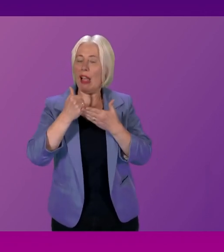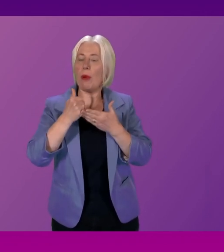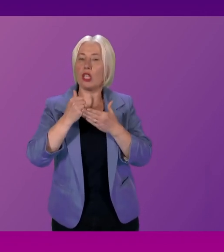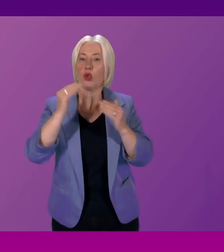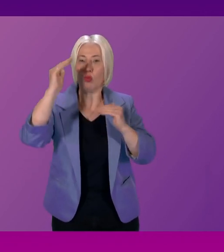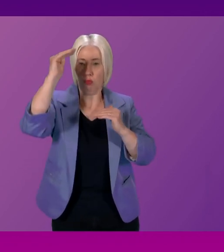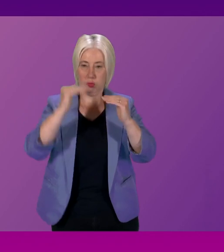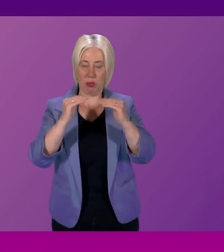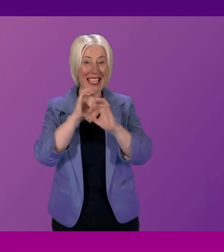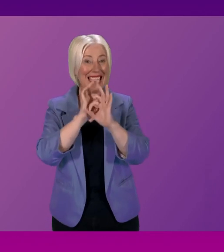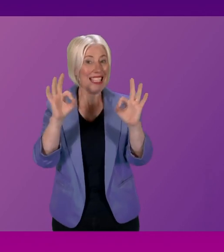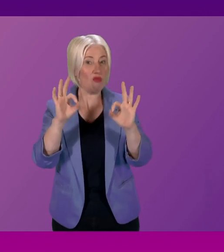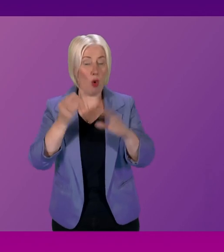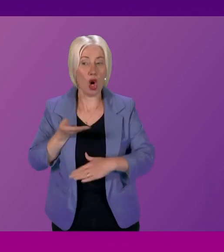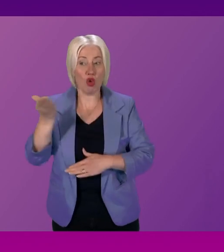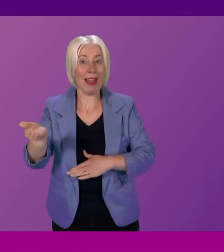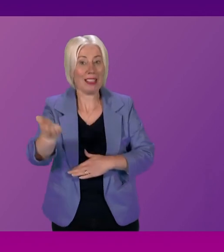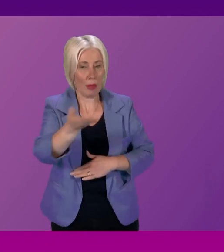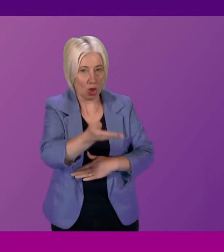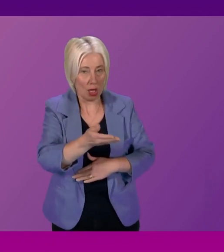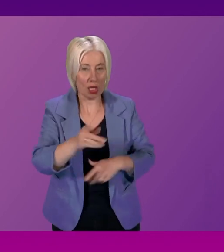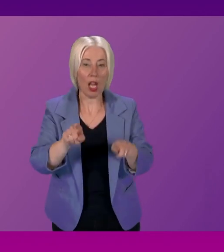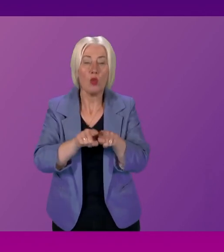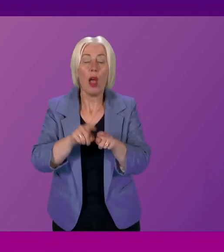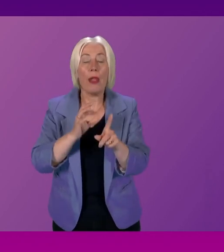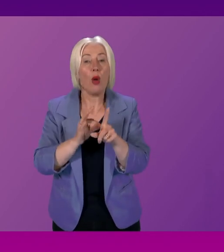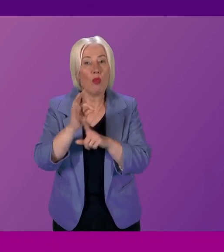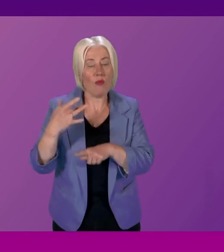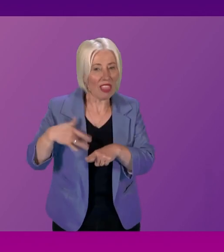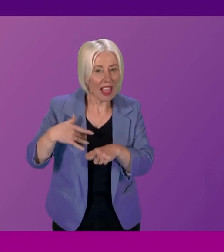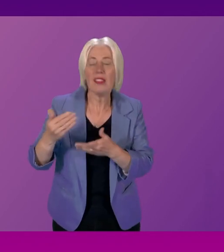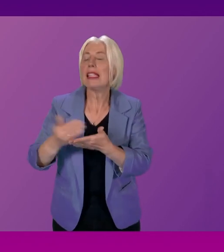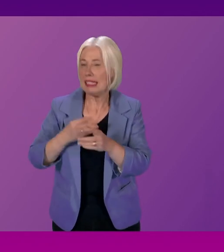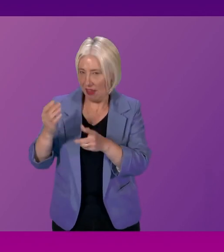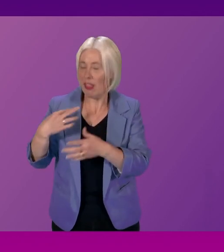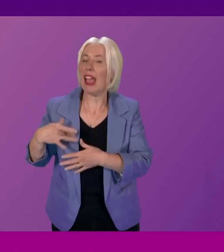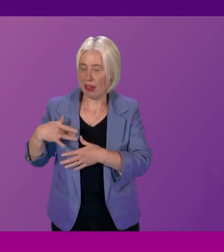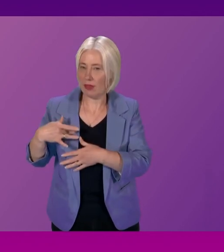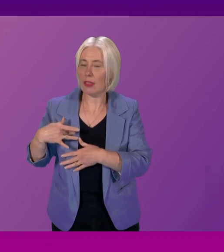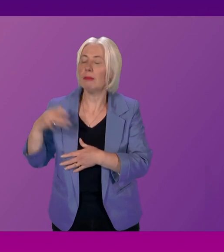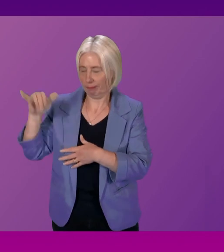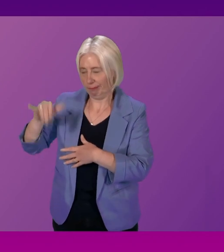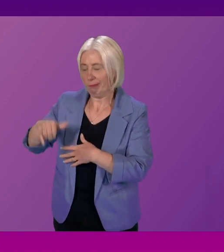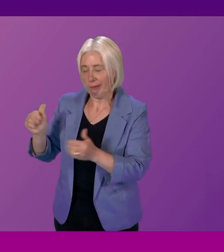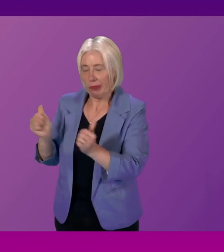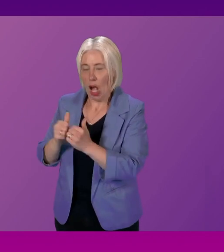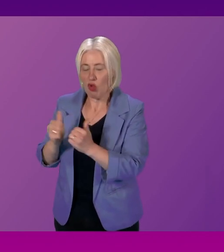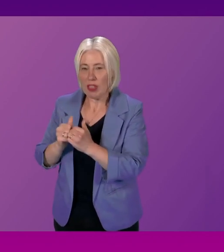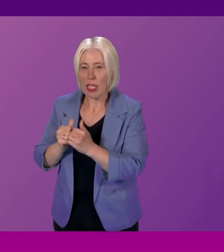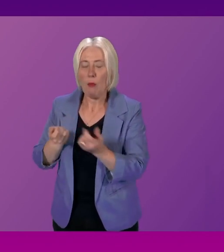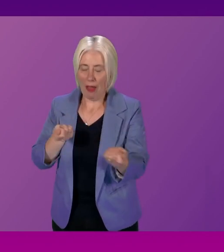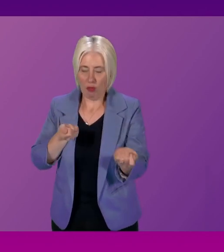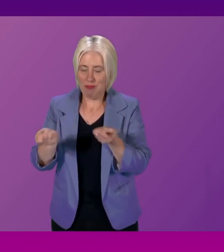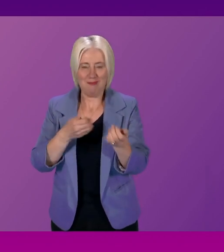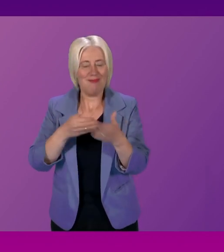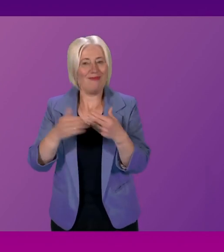transmissions of the virus and will improve and save lives? First Minister. Well, I do absolutely agree with Clare Hawhey on that point. Tackling stigma is